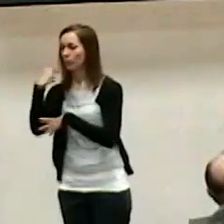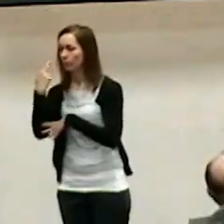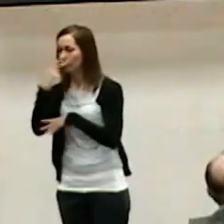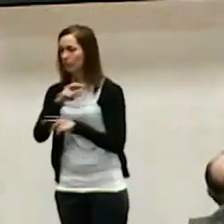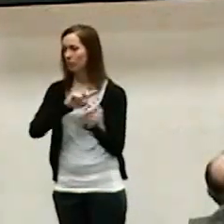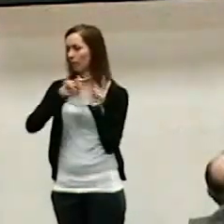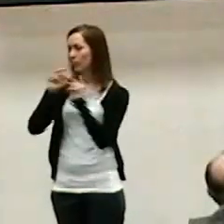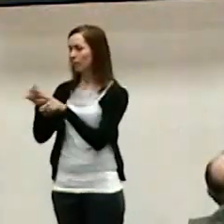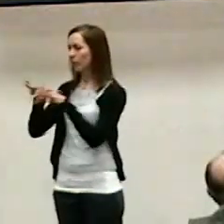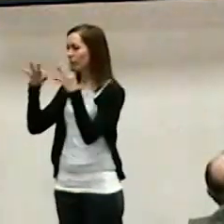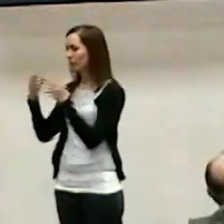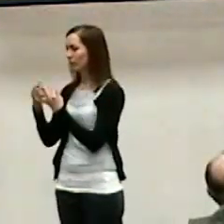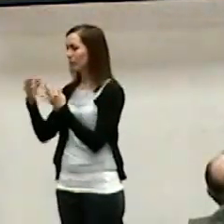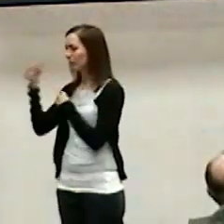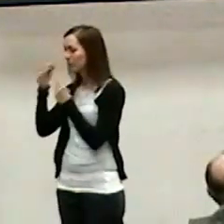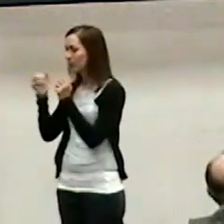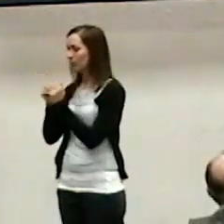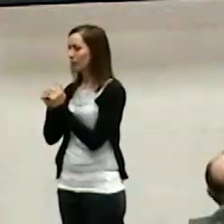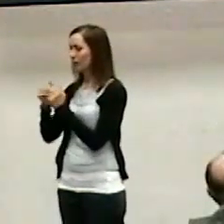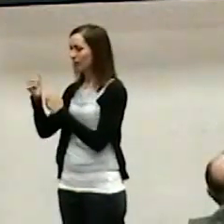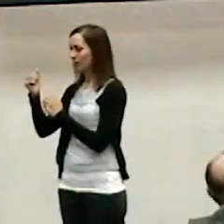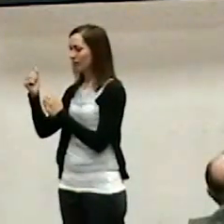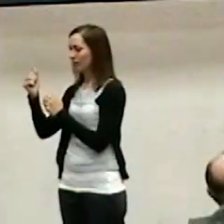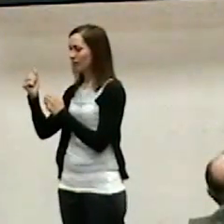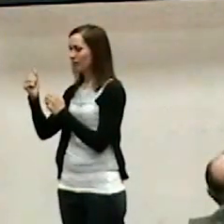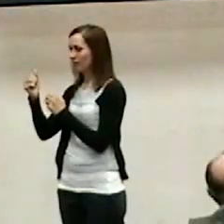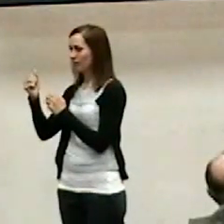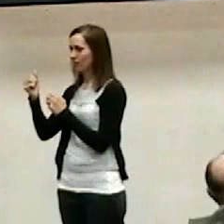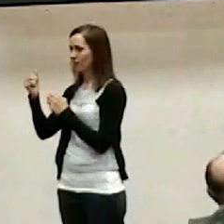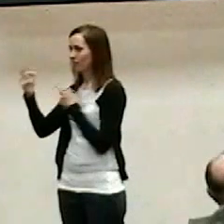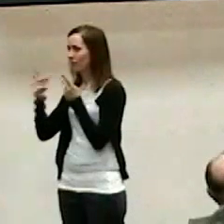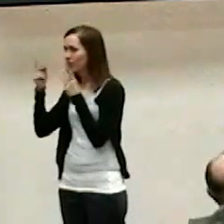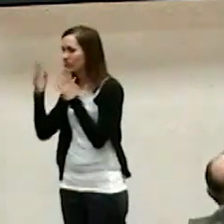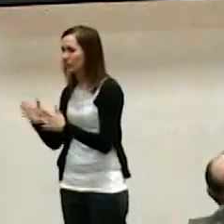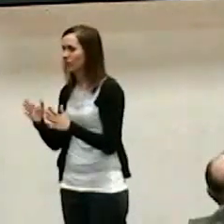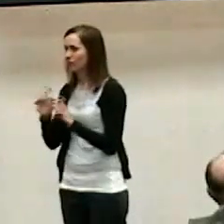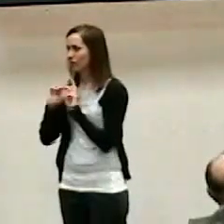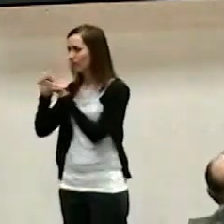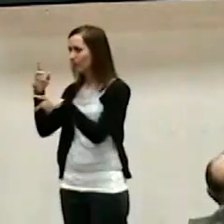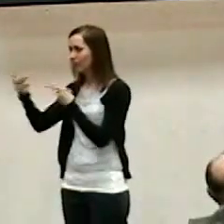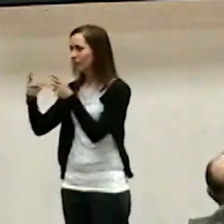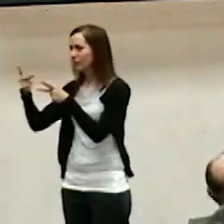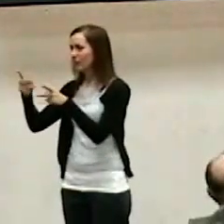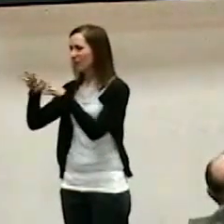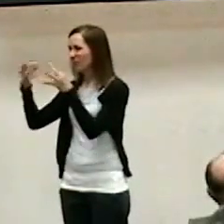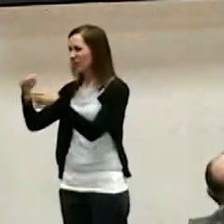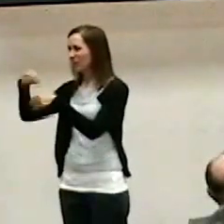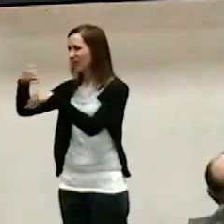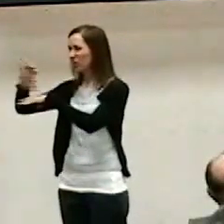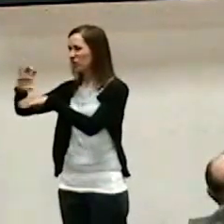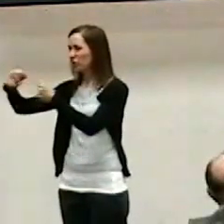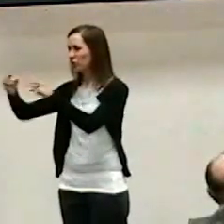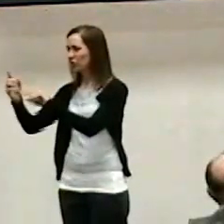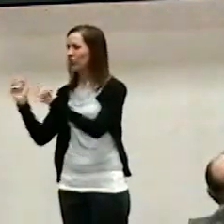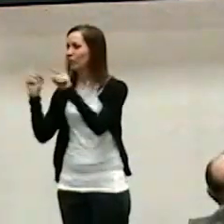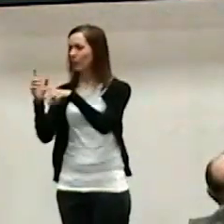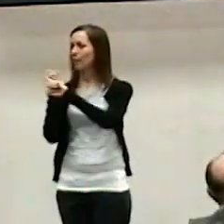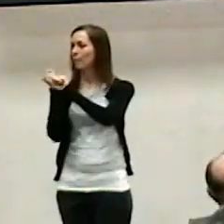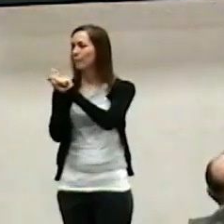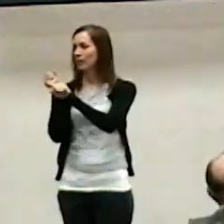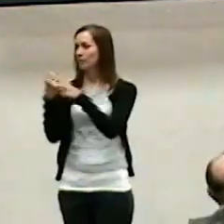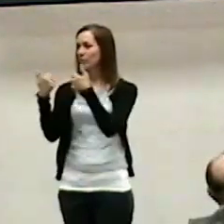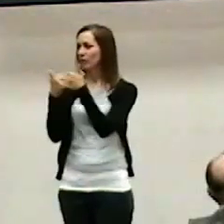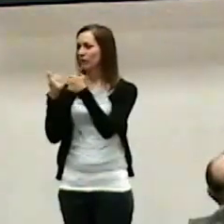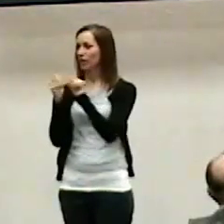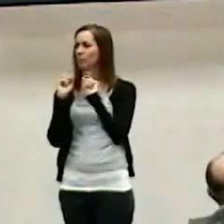To a family meal with guests. To a family from church who's hurting. To a softball game. To a study time. To an